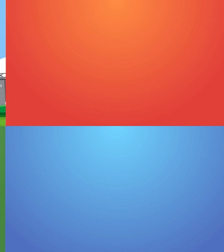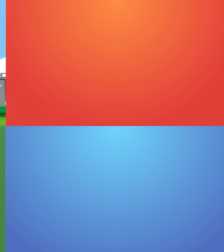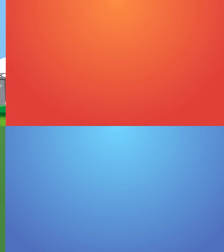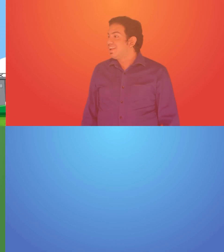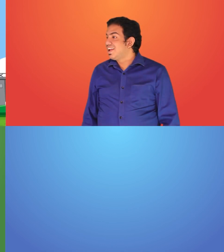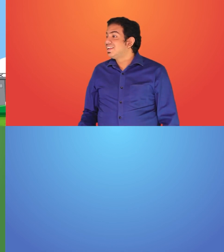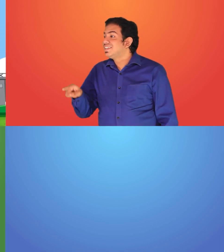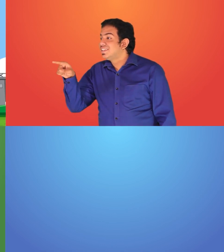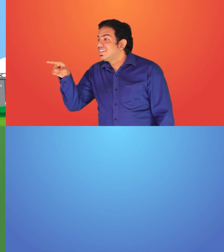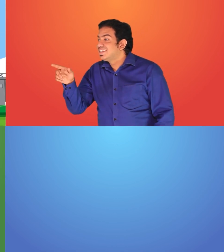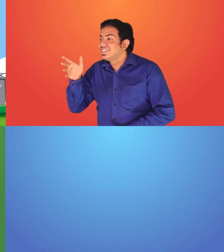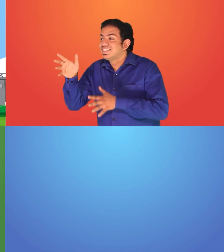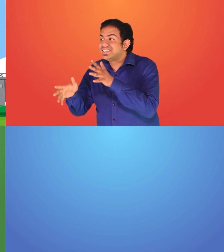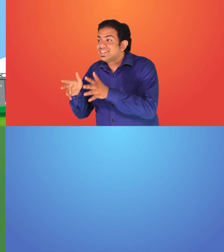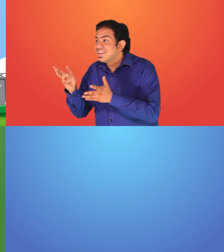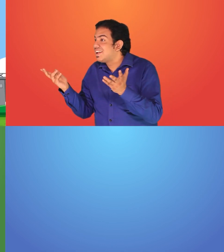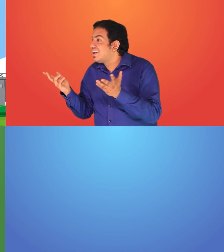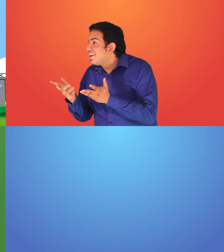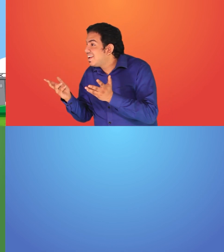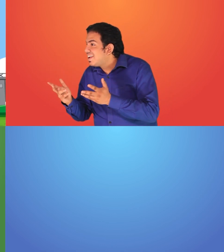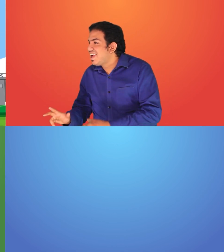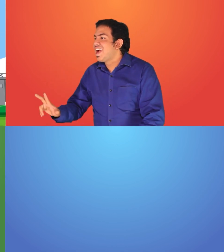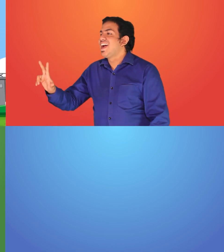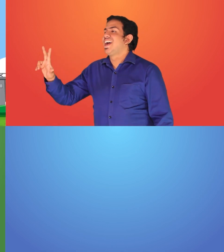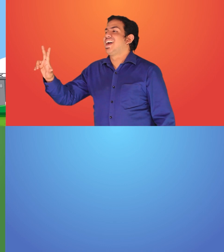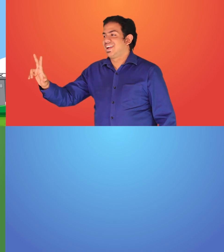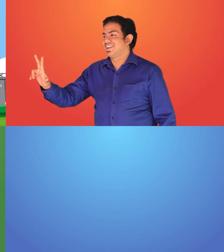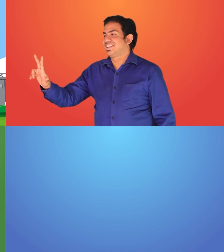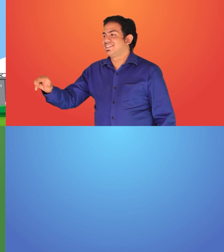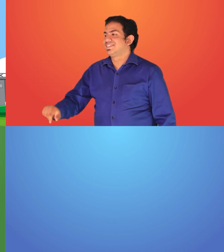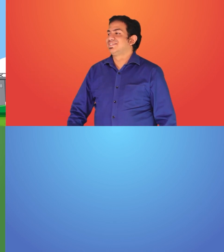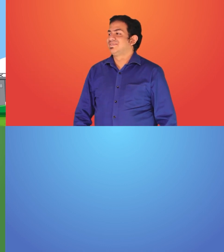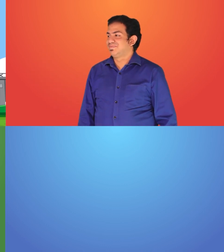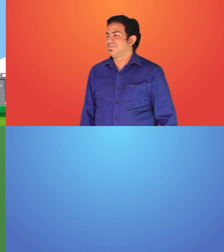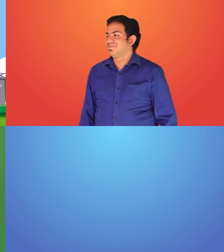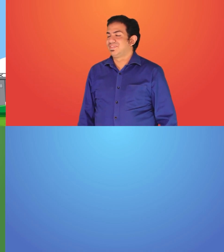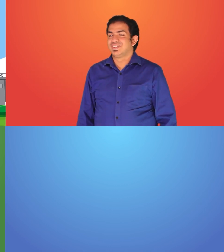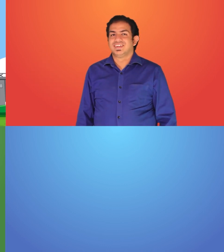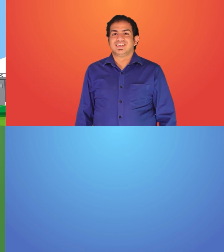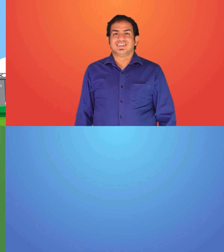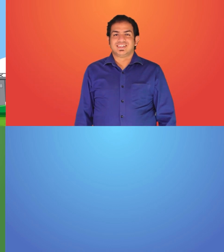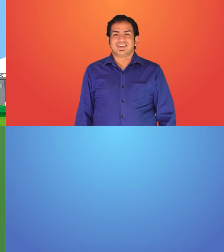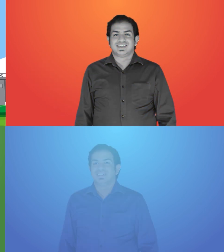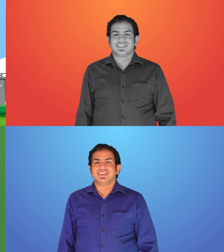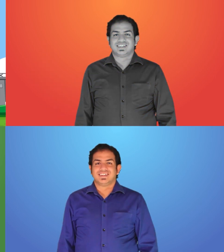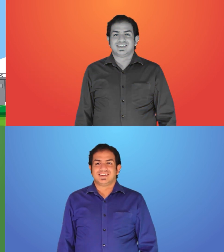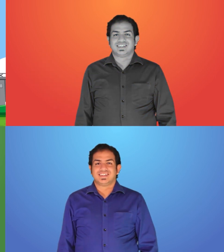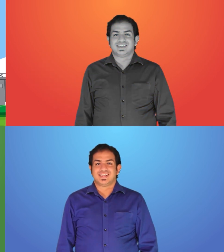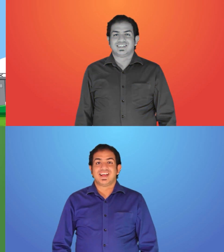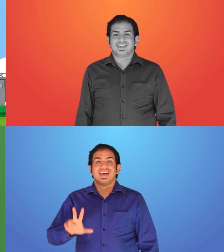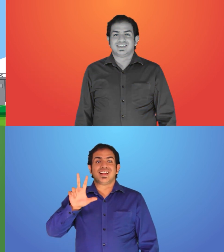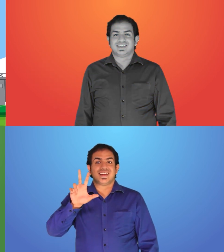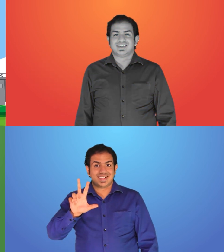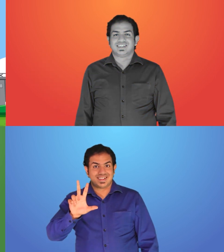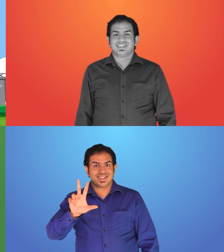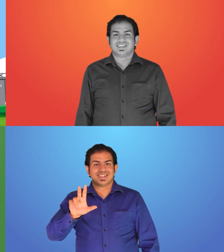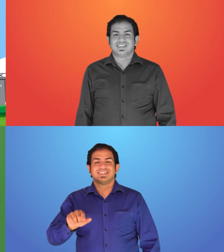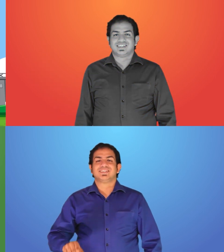How do we sign this? Eight. It is eight